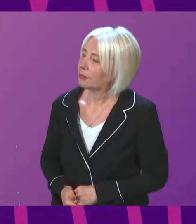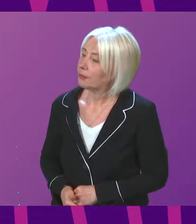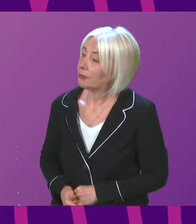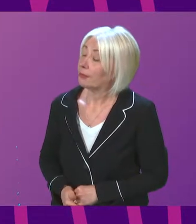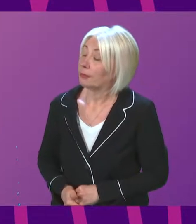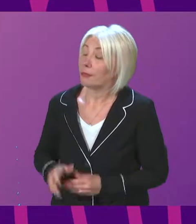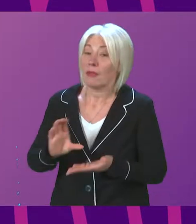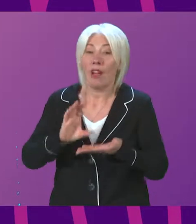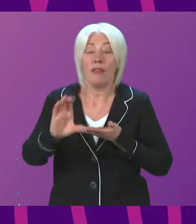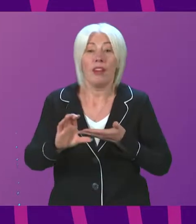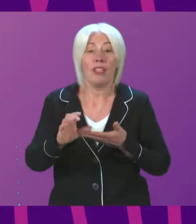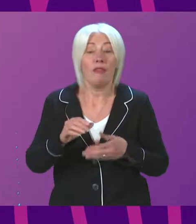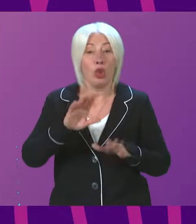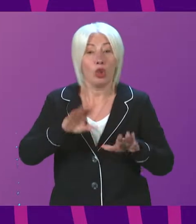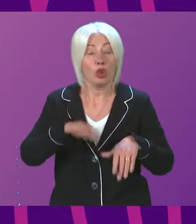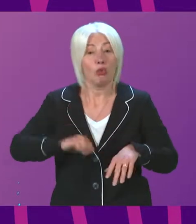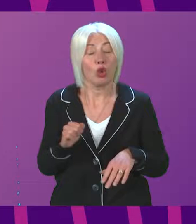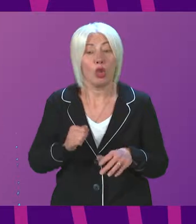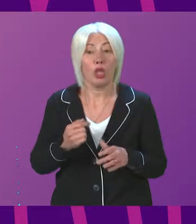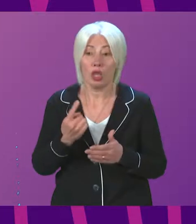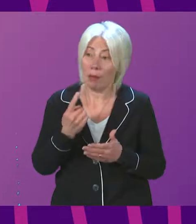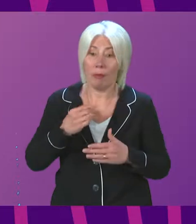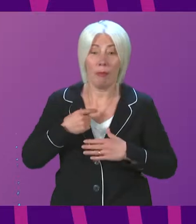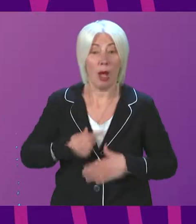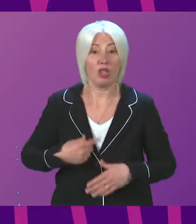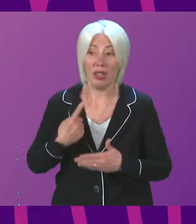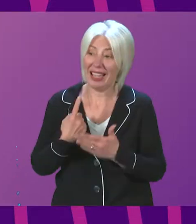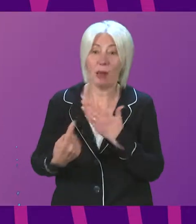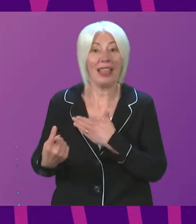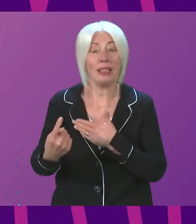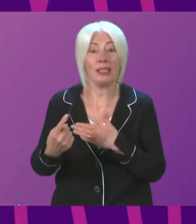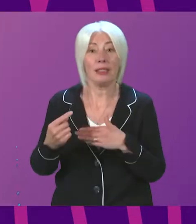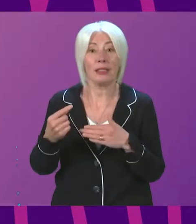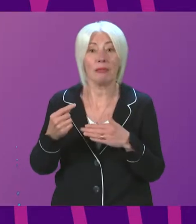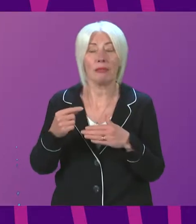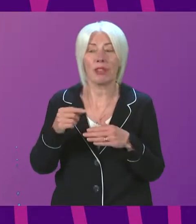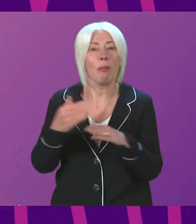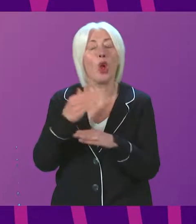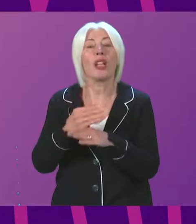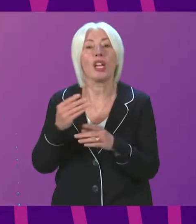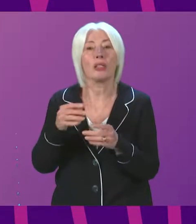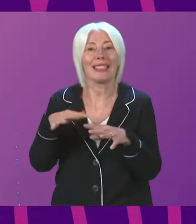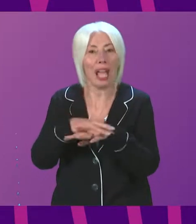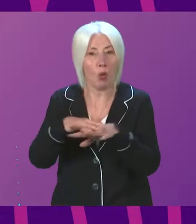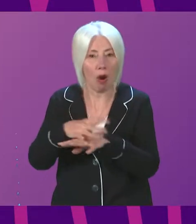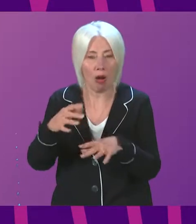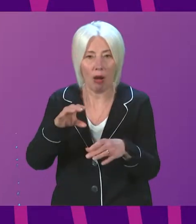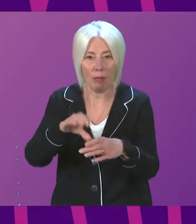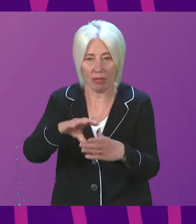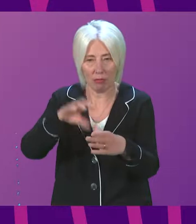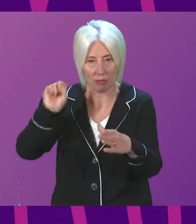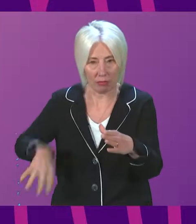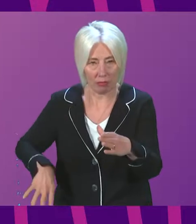Funding for the Scottish Personal Assistance Employers Network has been withdrawn by the SNP government. This is the organisation